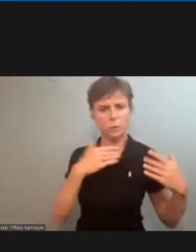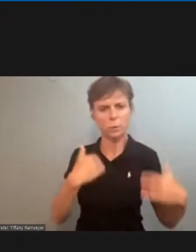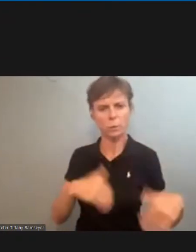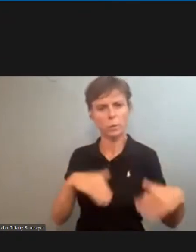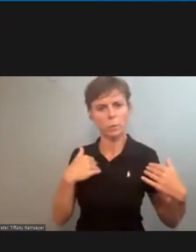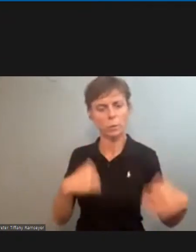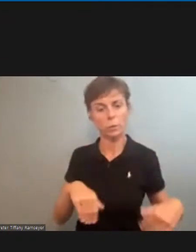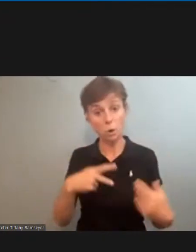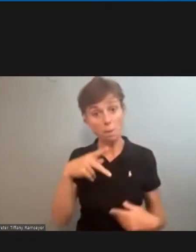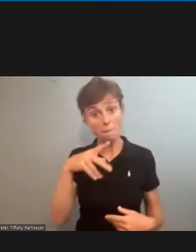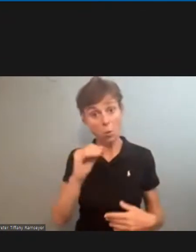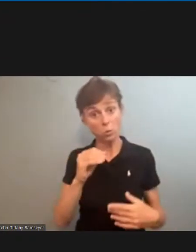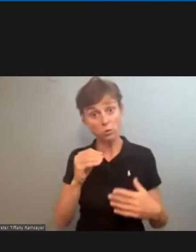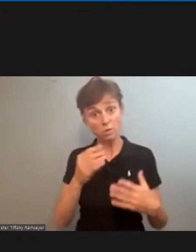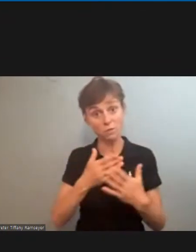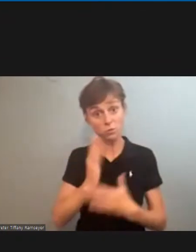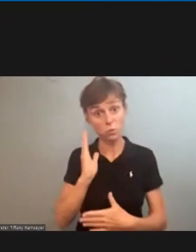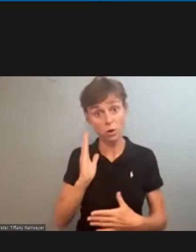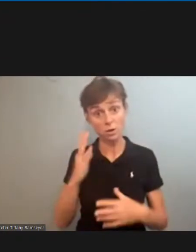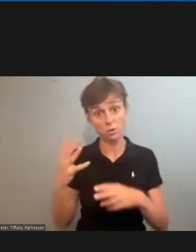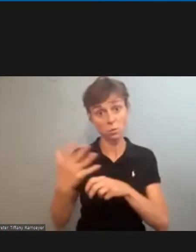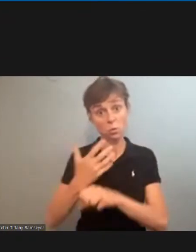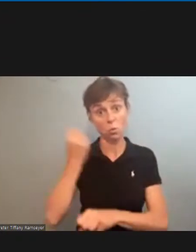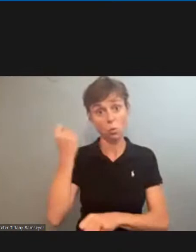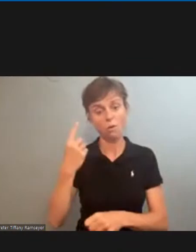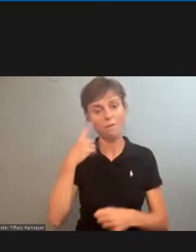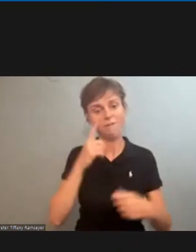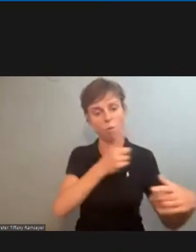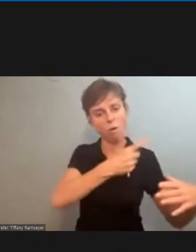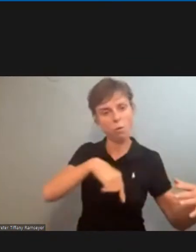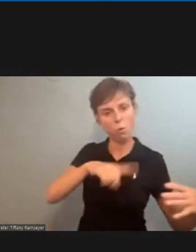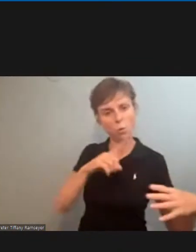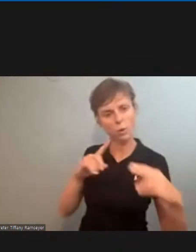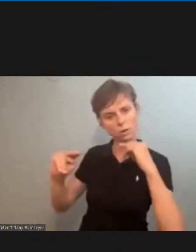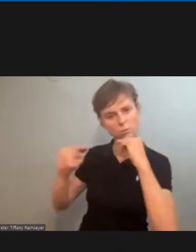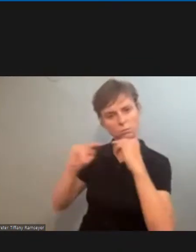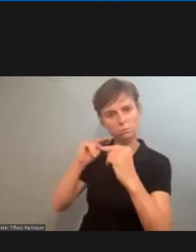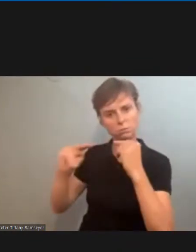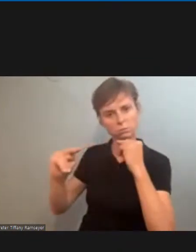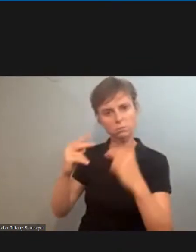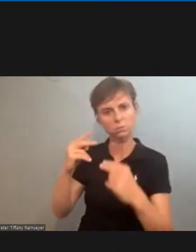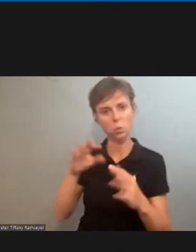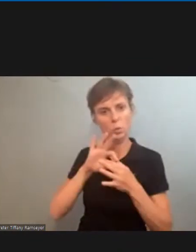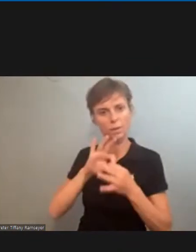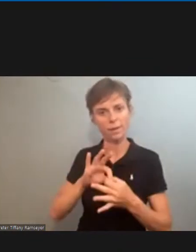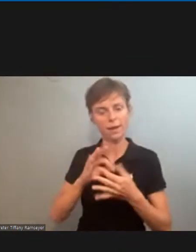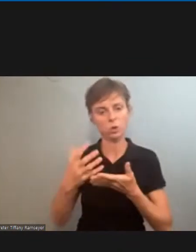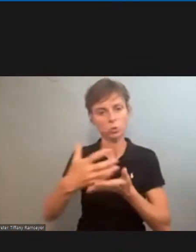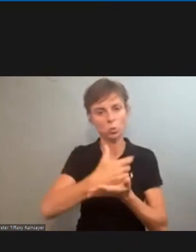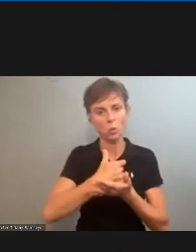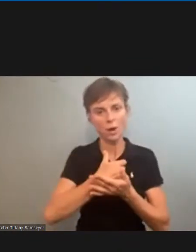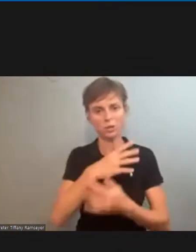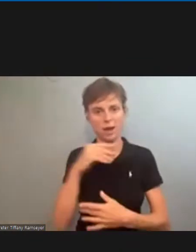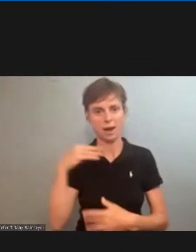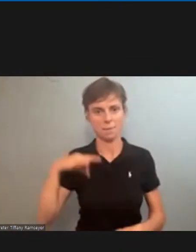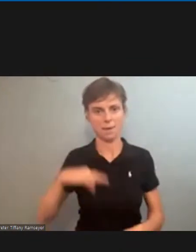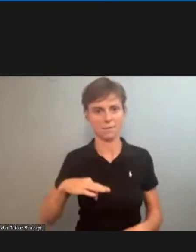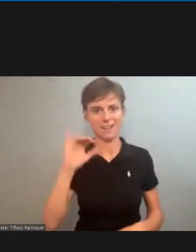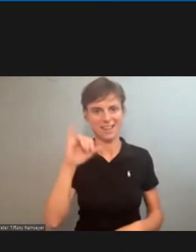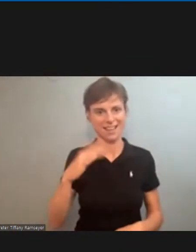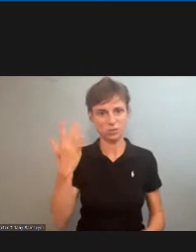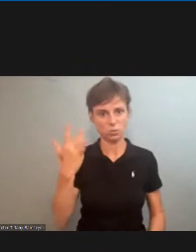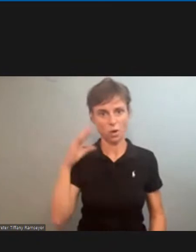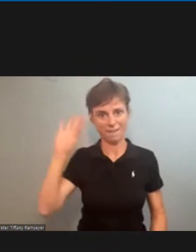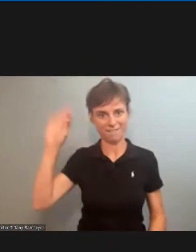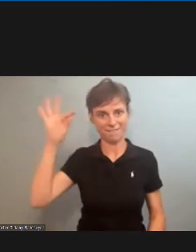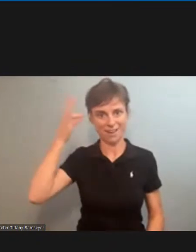postal workers won for collective bargaining over wages and benefits that's why the federal sector is that we're